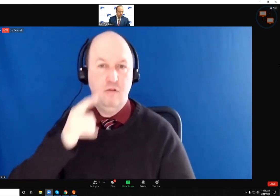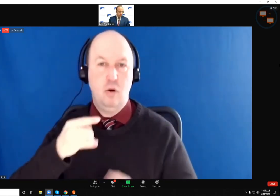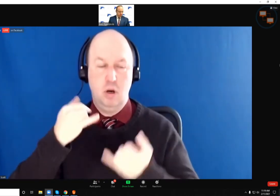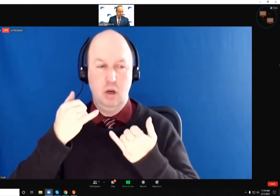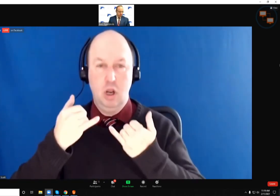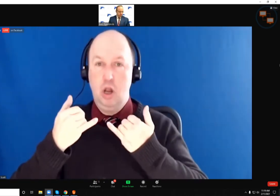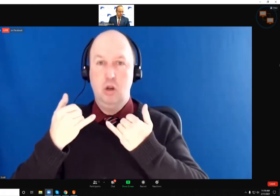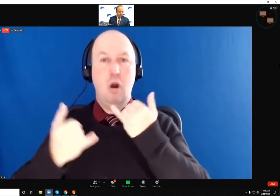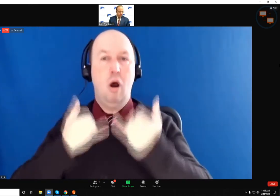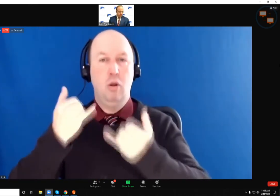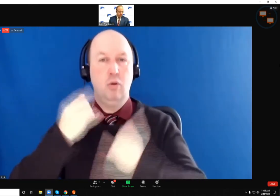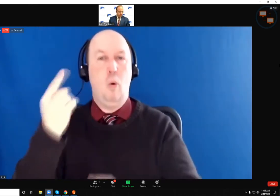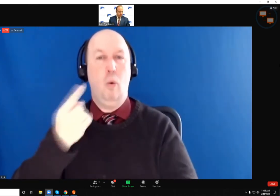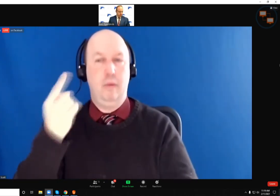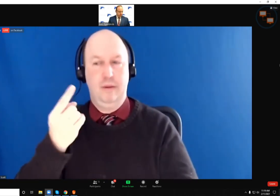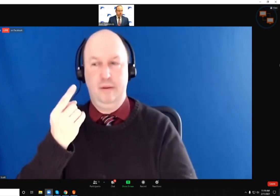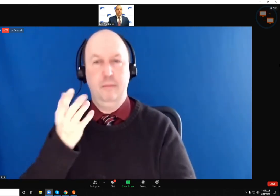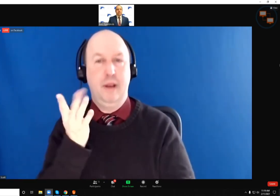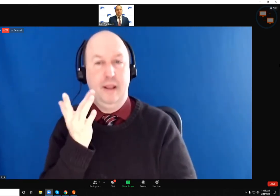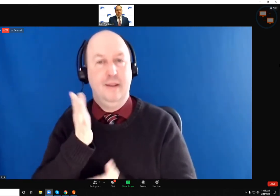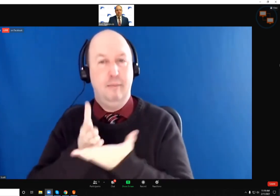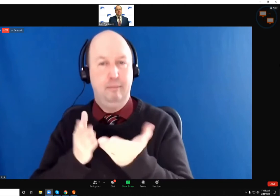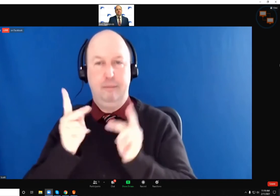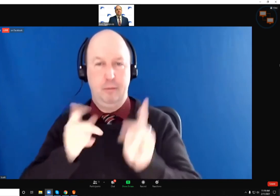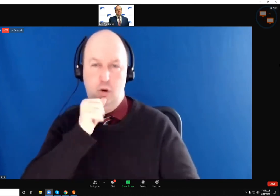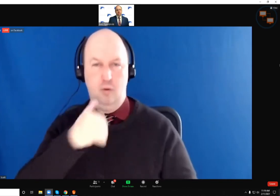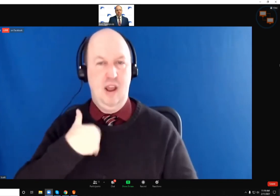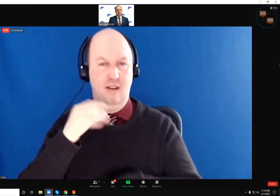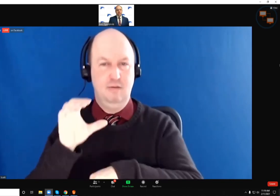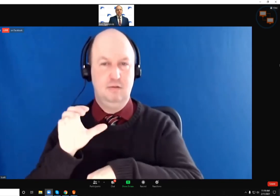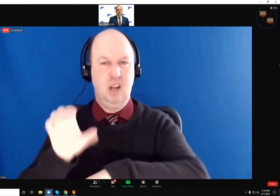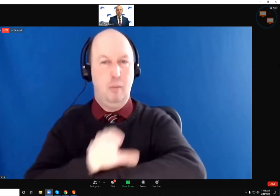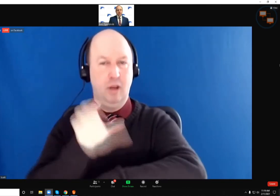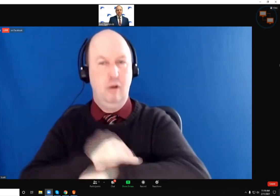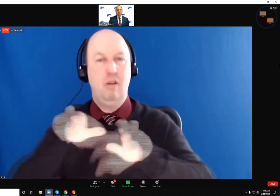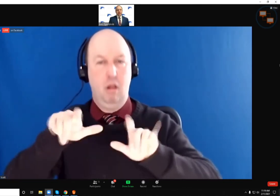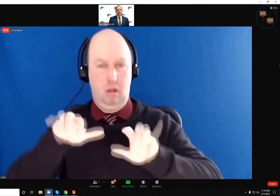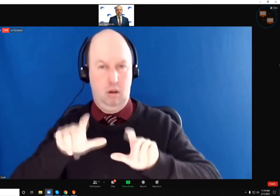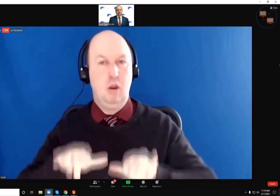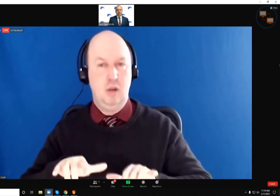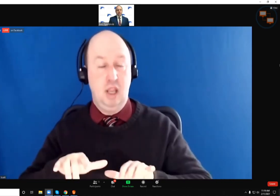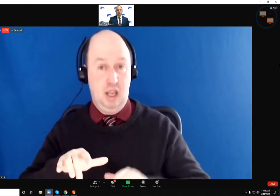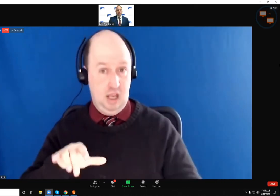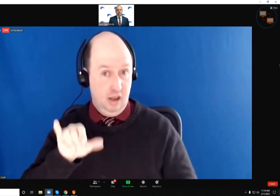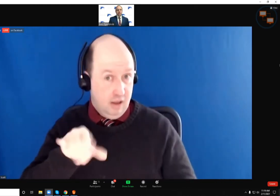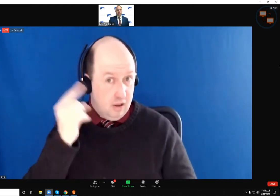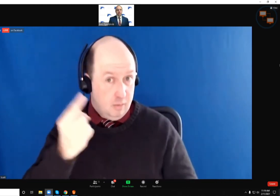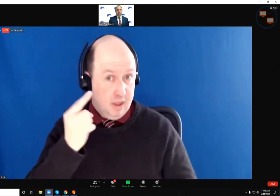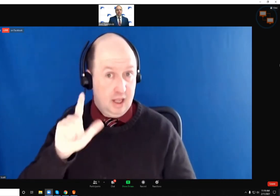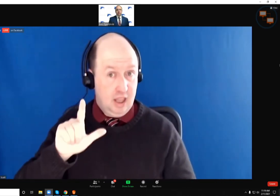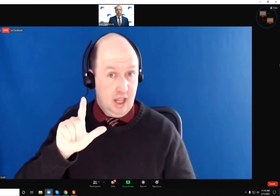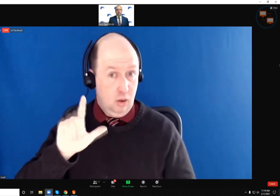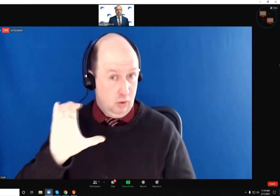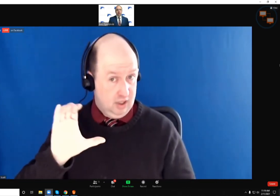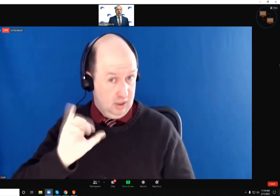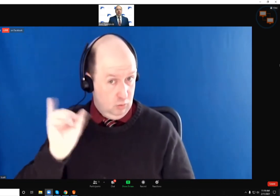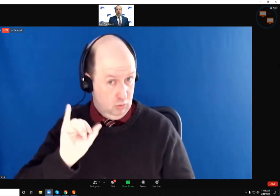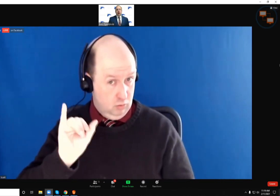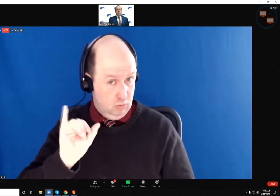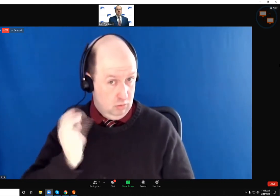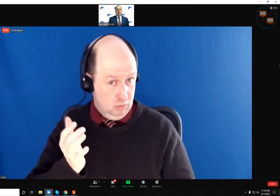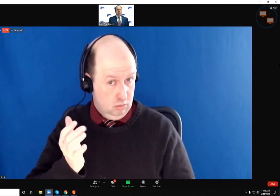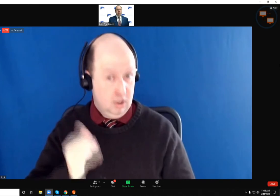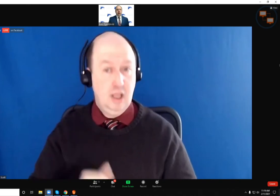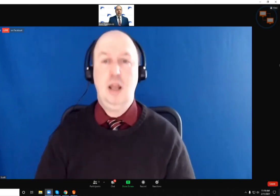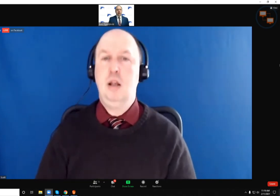understanding that some people don't have computers to register for the vaccine online. Is that something that Lucas is doing? Yeah,